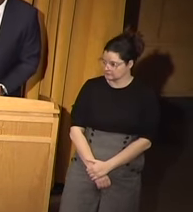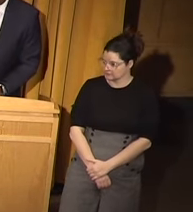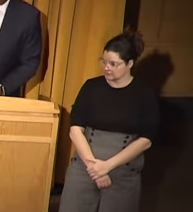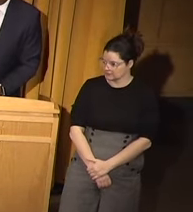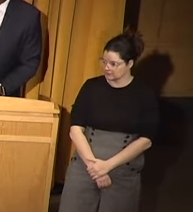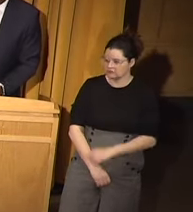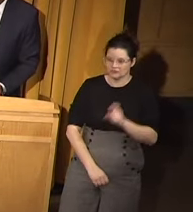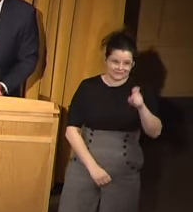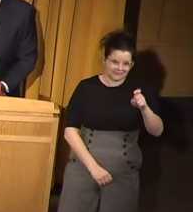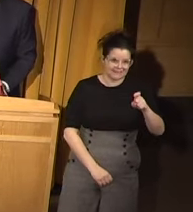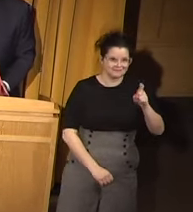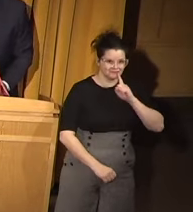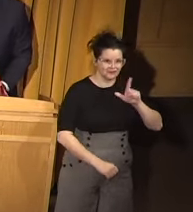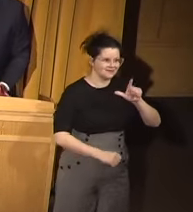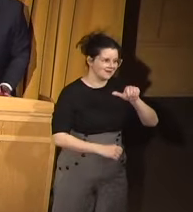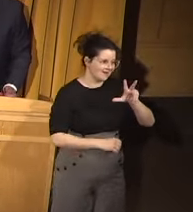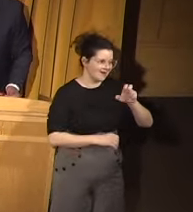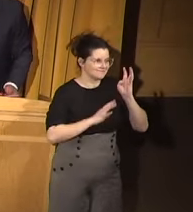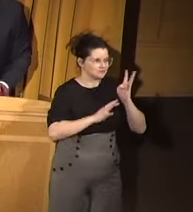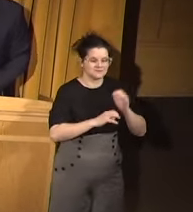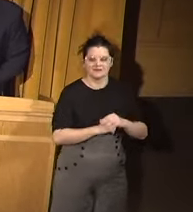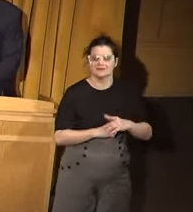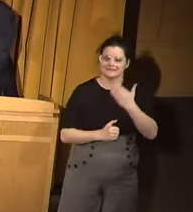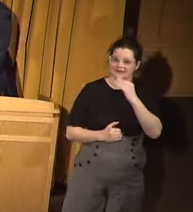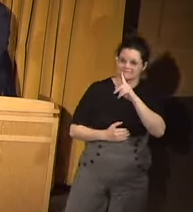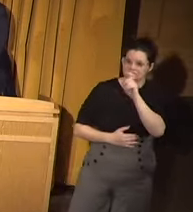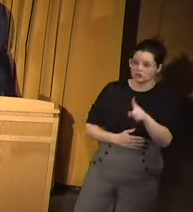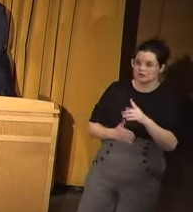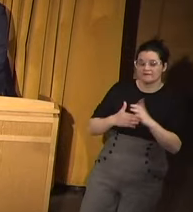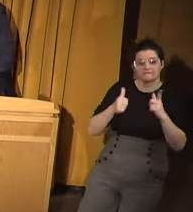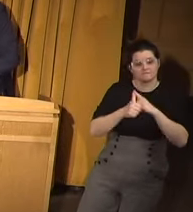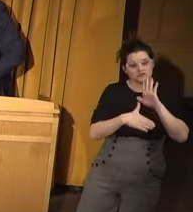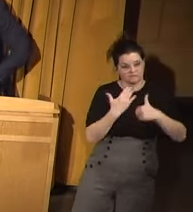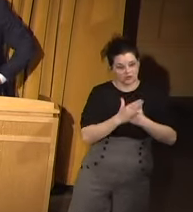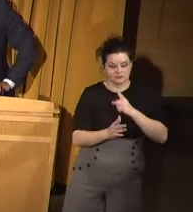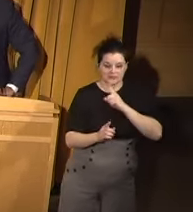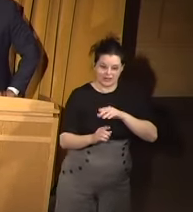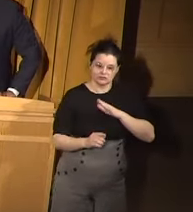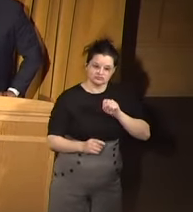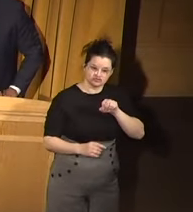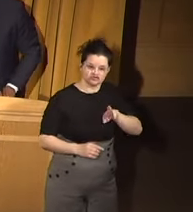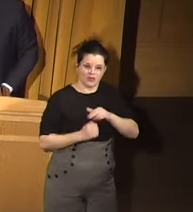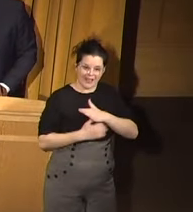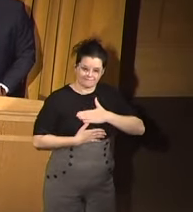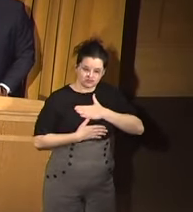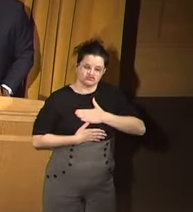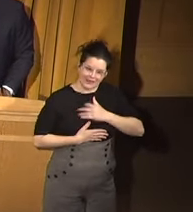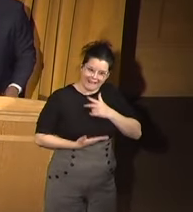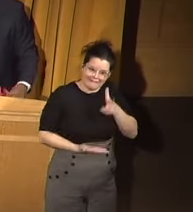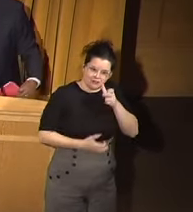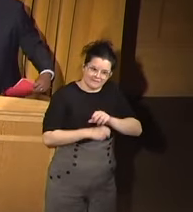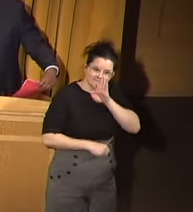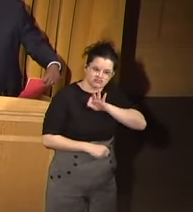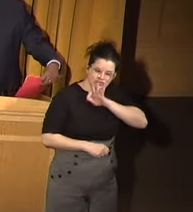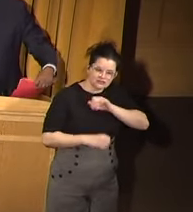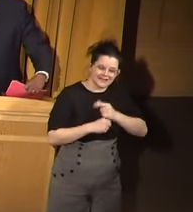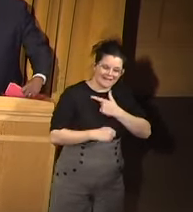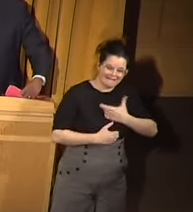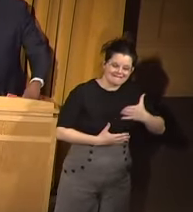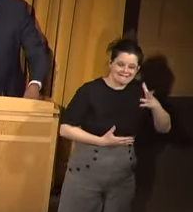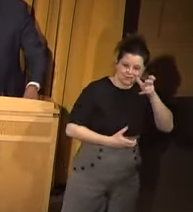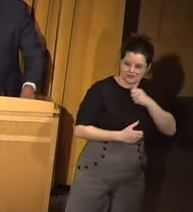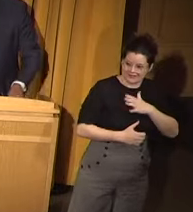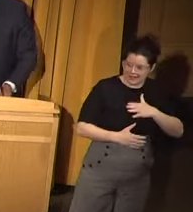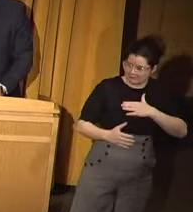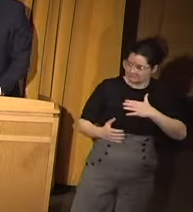No, you need it. All right. All right. Thank you for the question. First of all, sir, I appreciate it. can hear the frustration. I can hear the anger. And